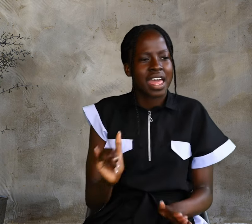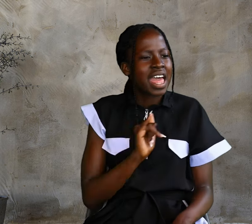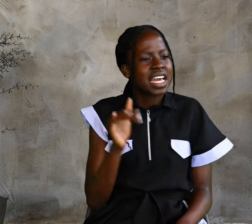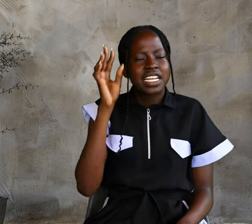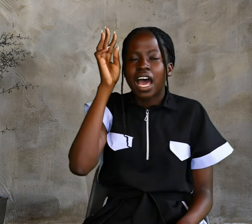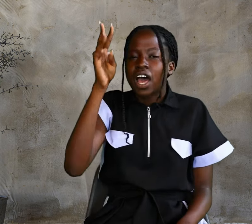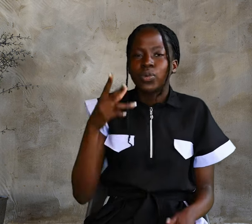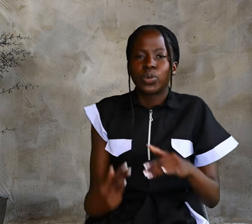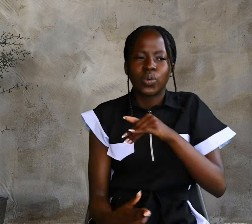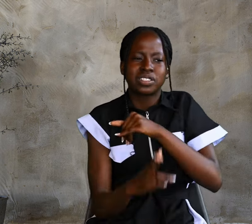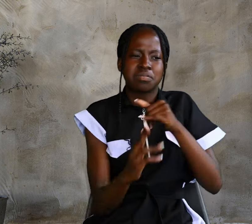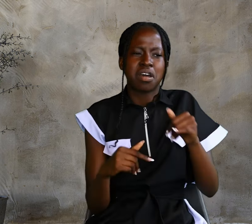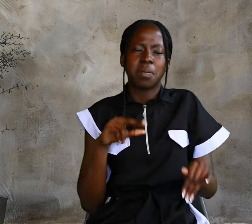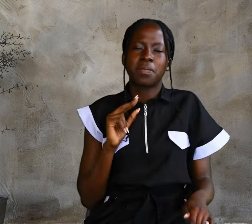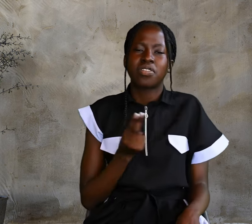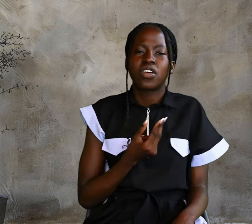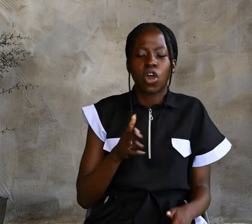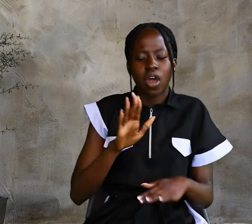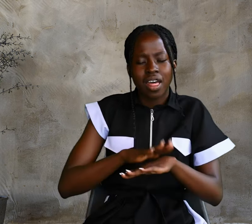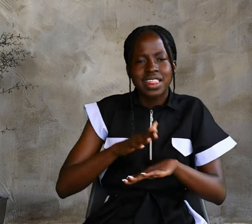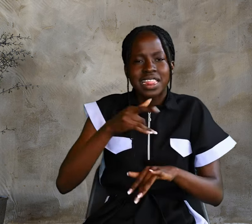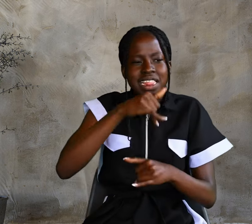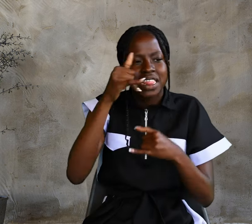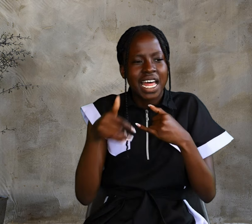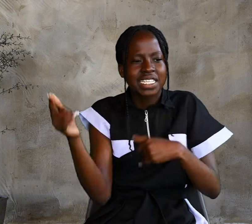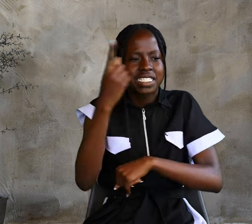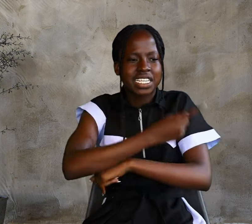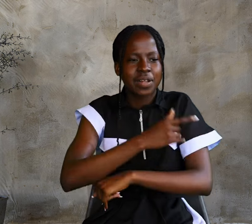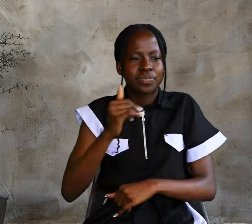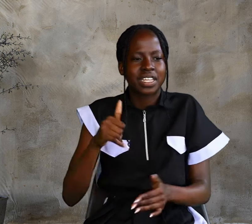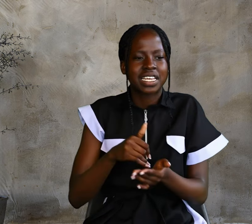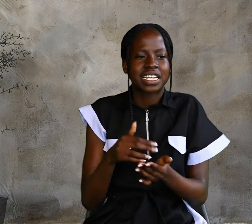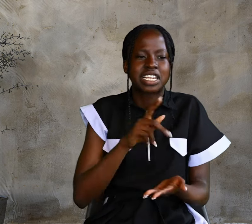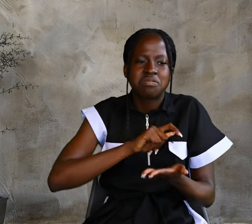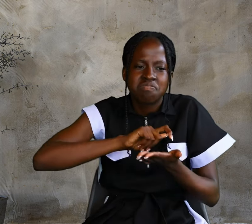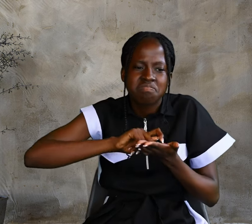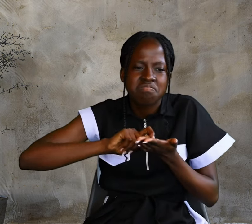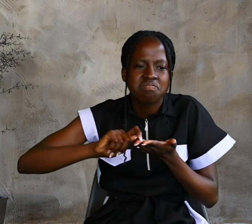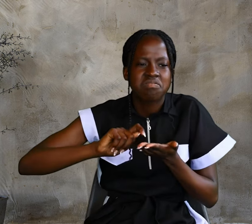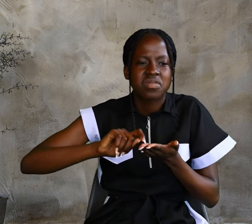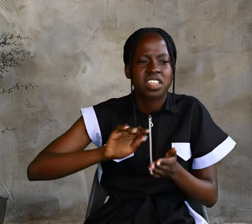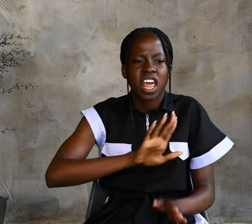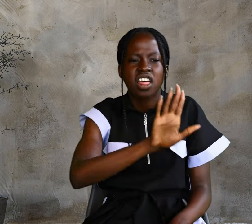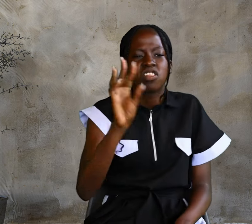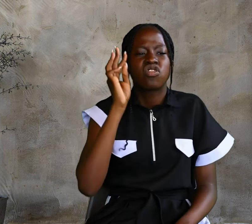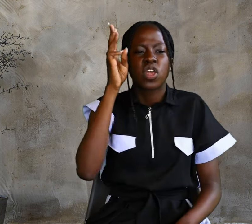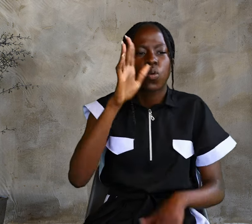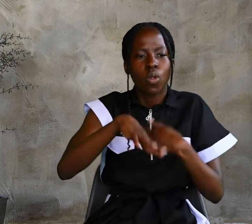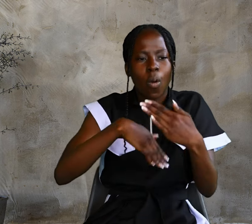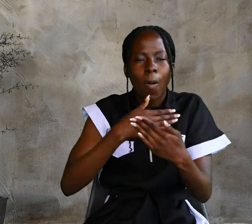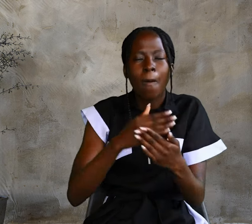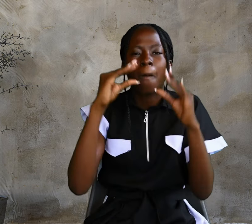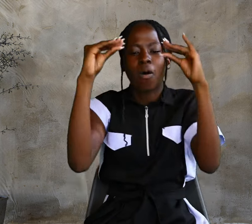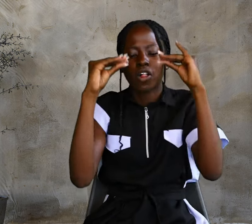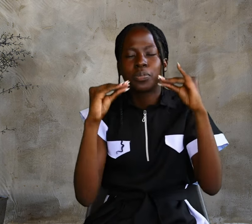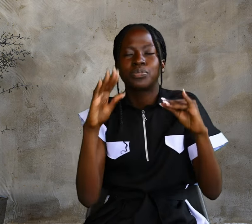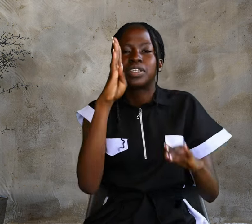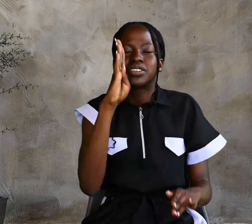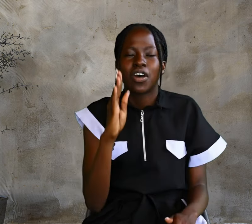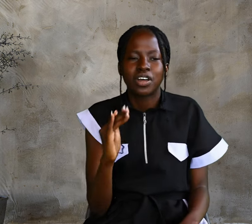and I will raise them up on the last day. It is written in the prophets, they will all be taught